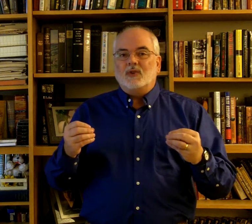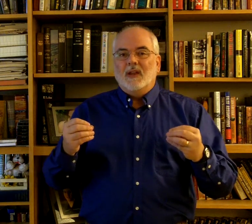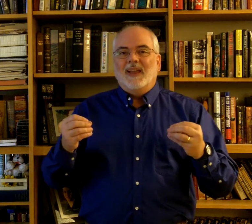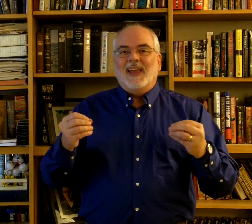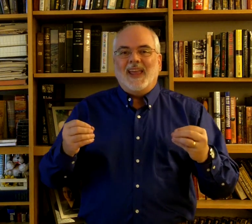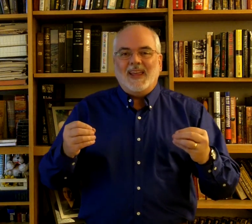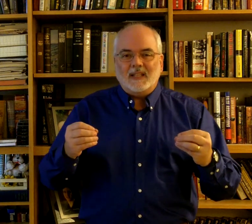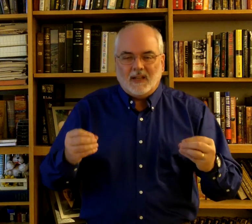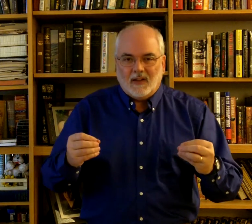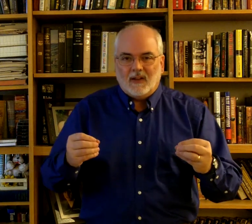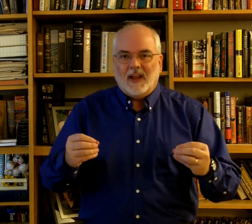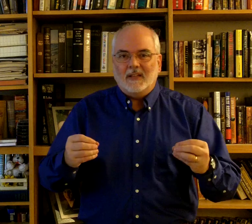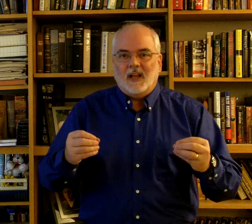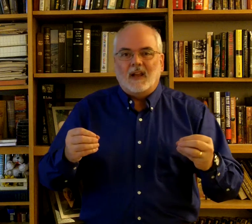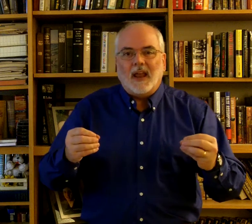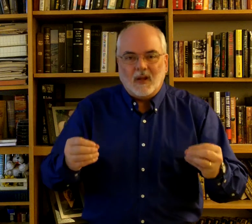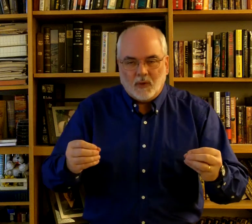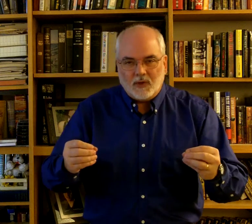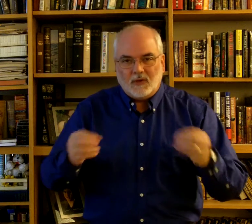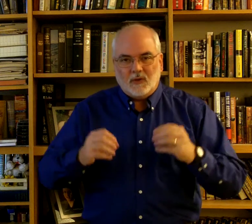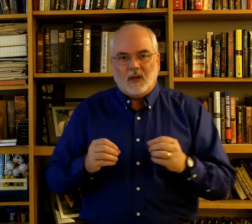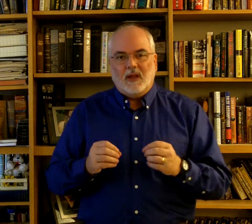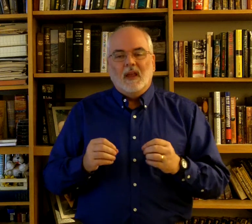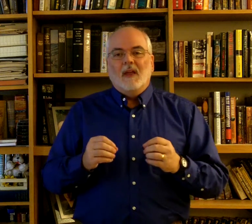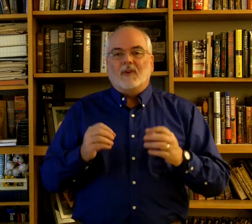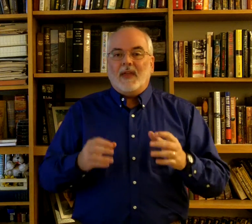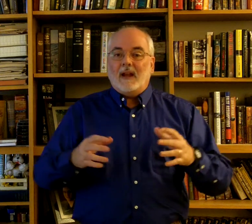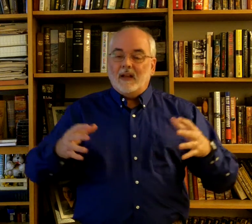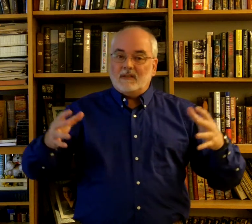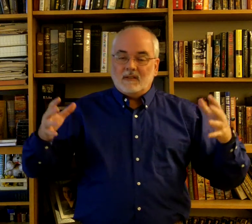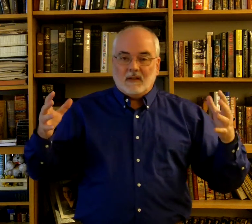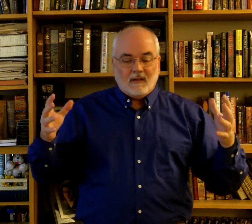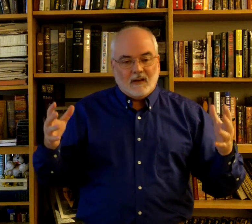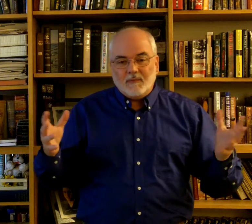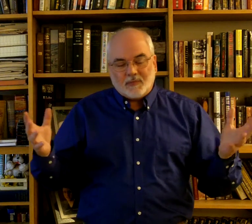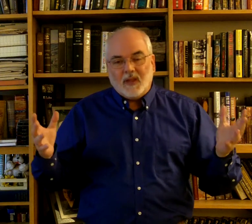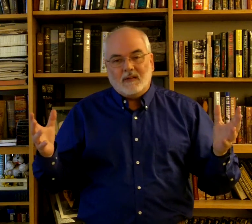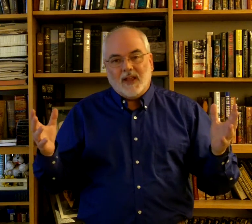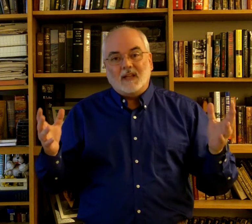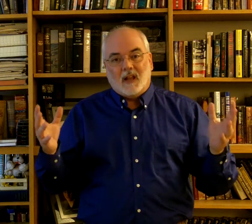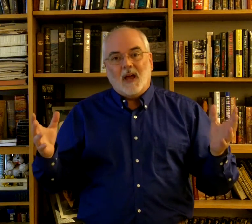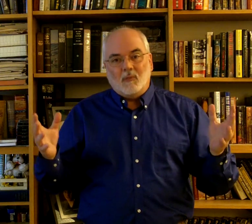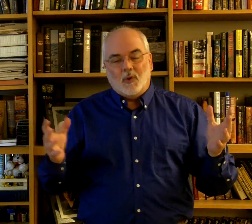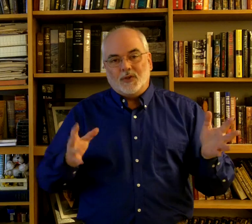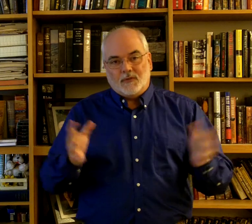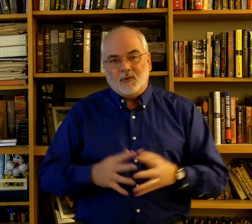ASL as a language, okay? For that, it takes a lot more than just a few